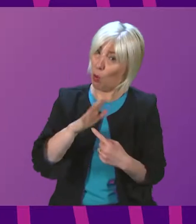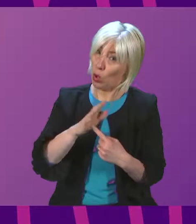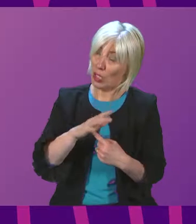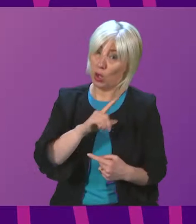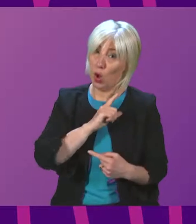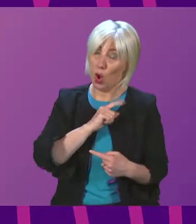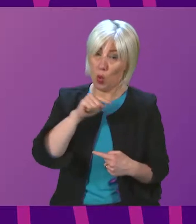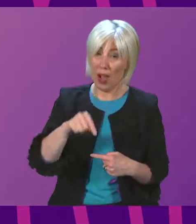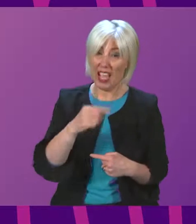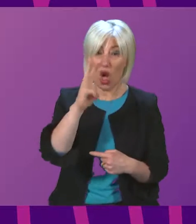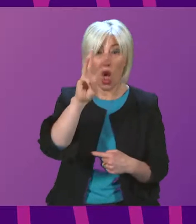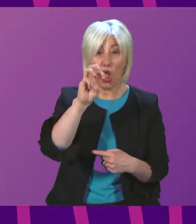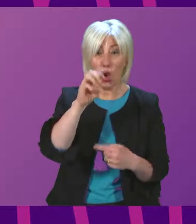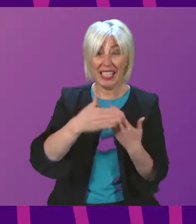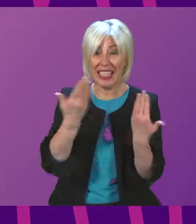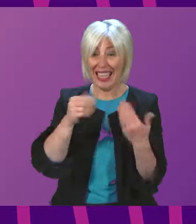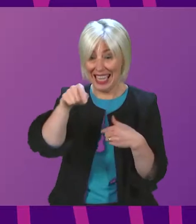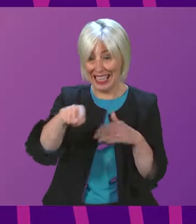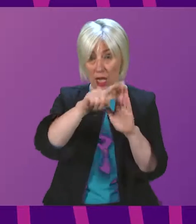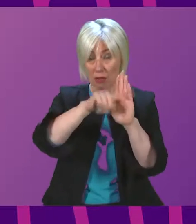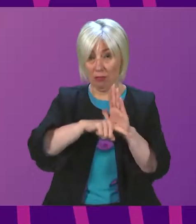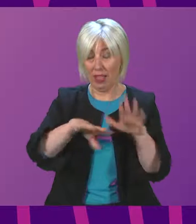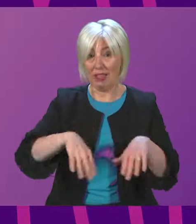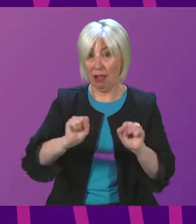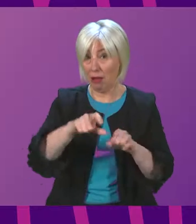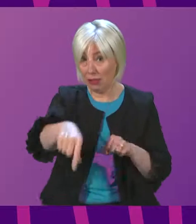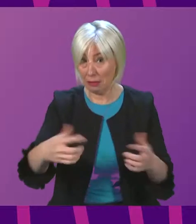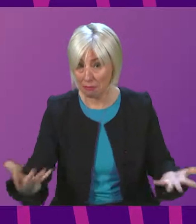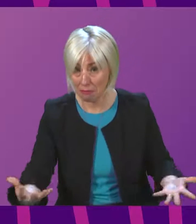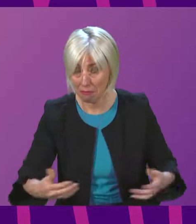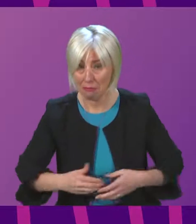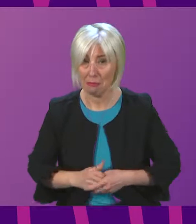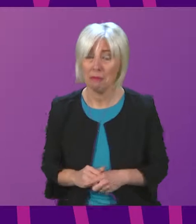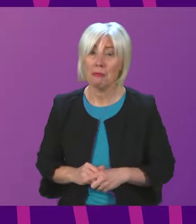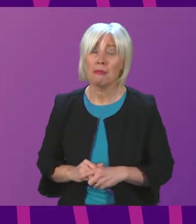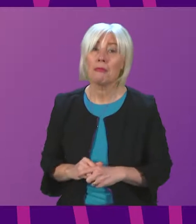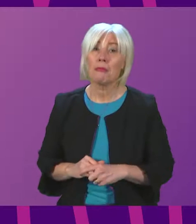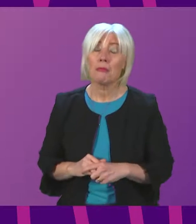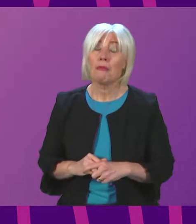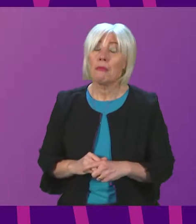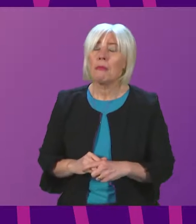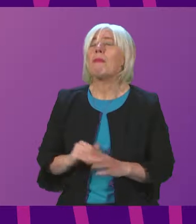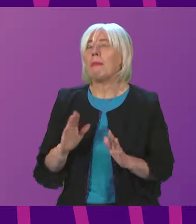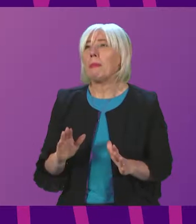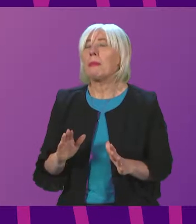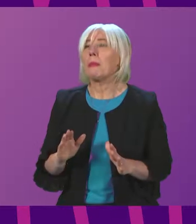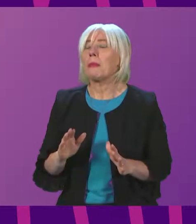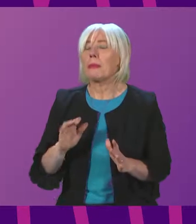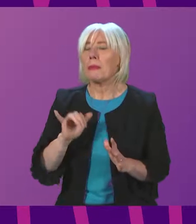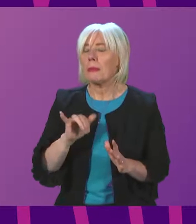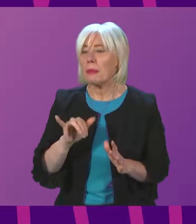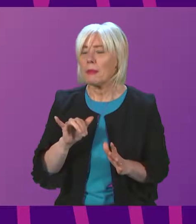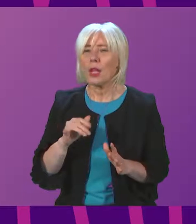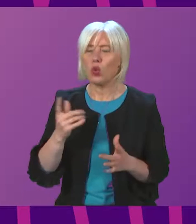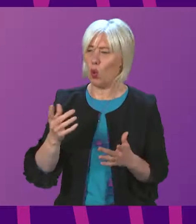comes into force in just 13 days' time. Cabinet Secretary. So, can I first of all say